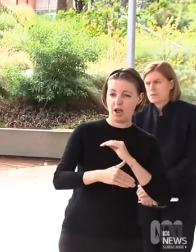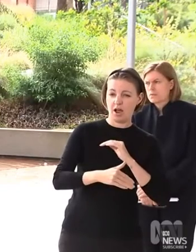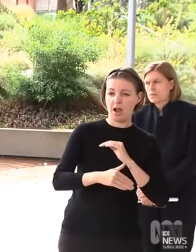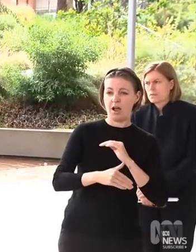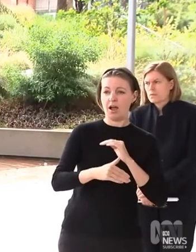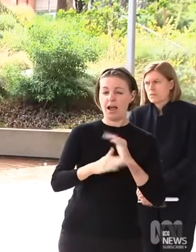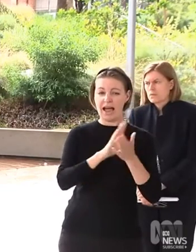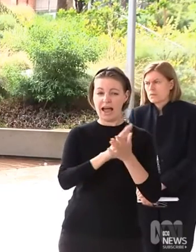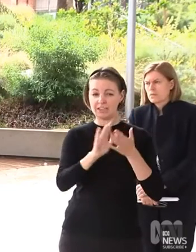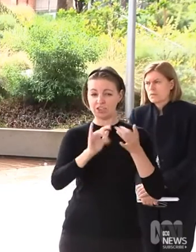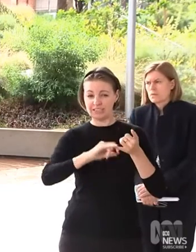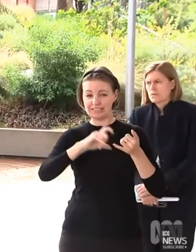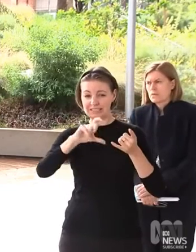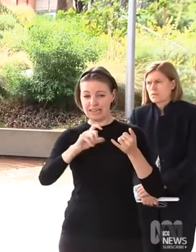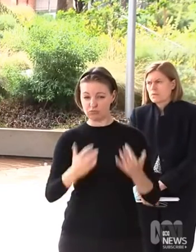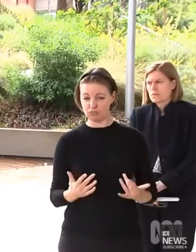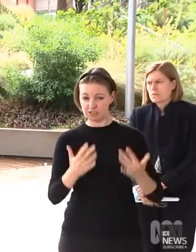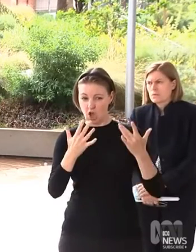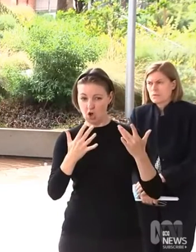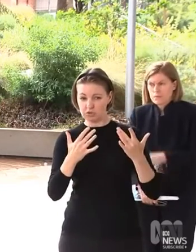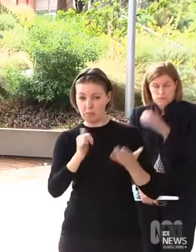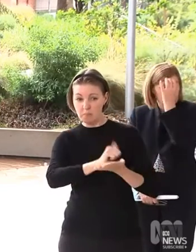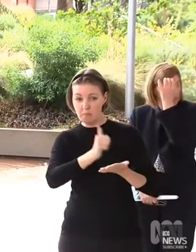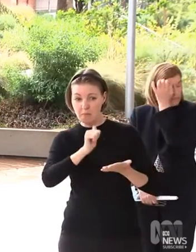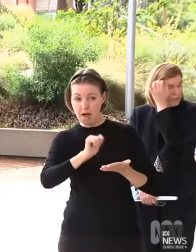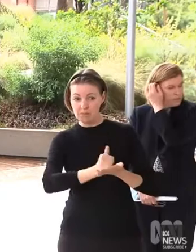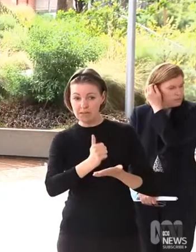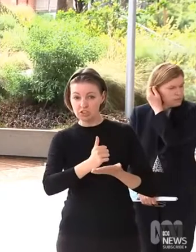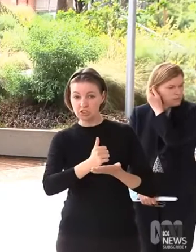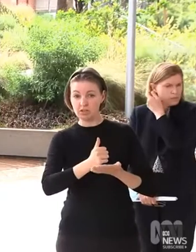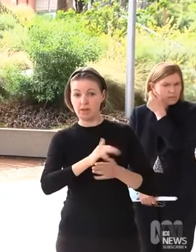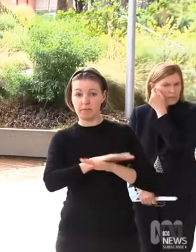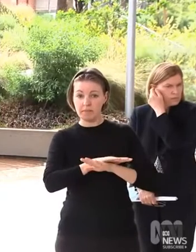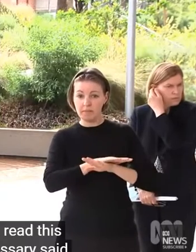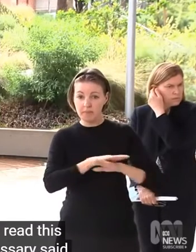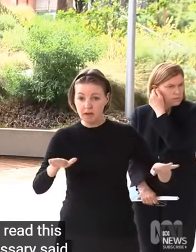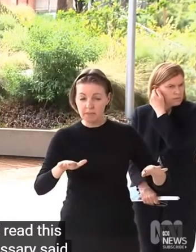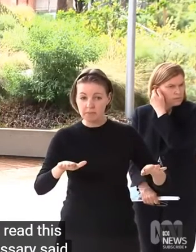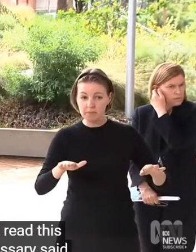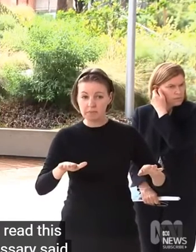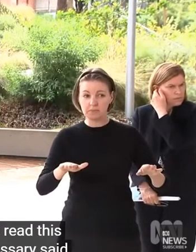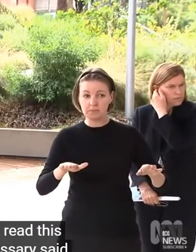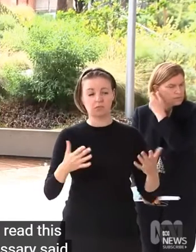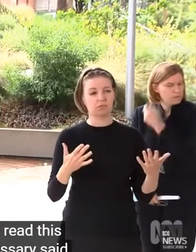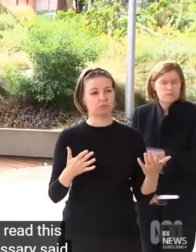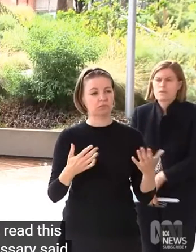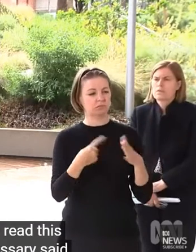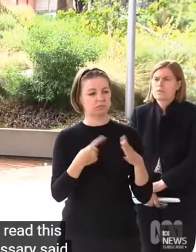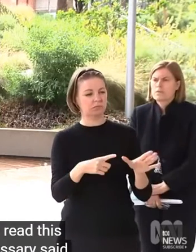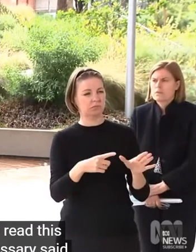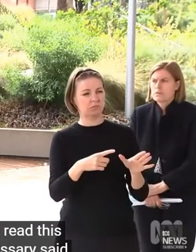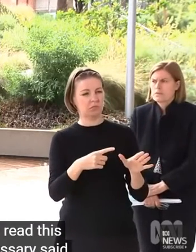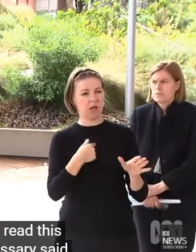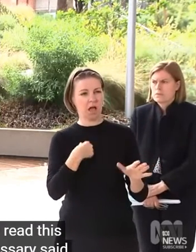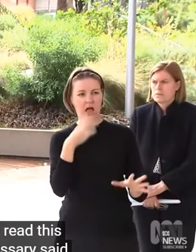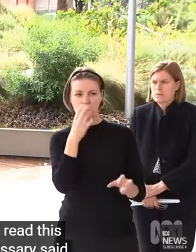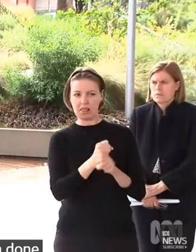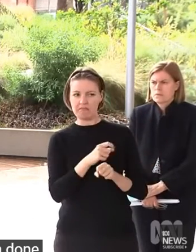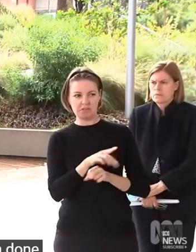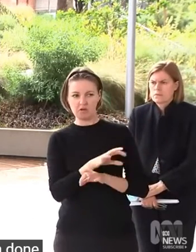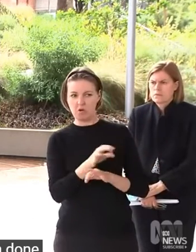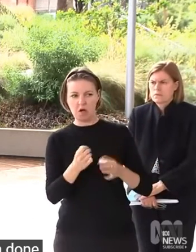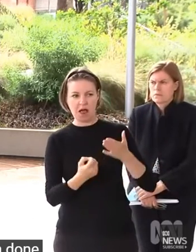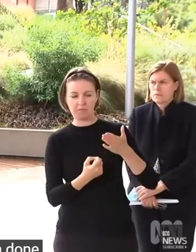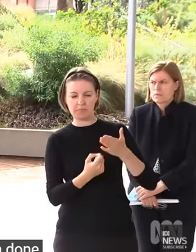Well, my understanding from what I read this morning was that NESA has said they have not been doing that. So I don't think there should be anyone